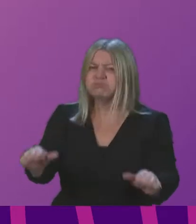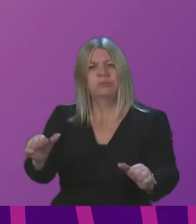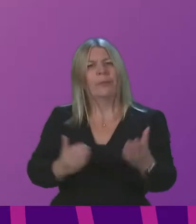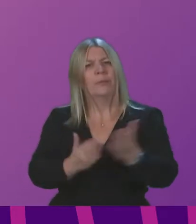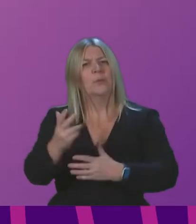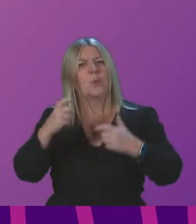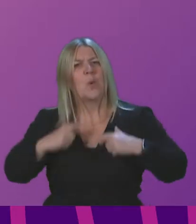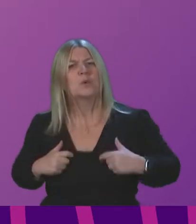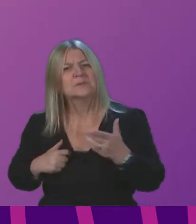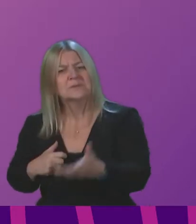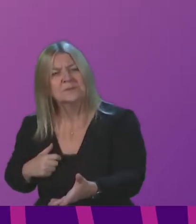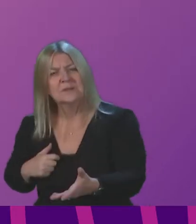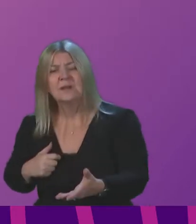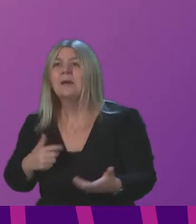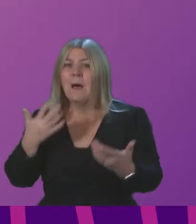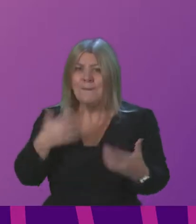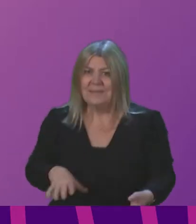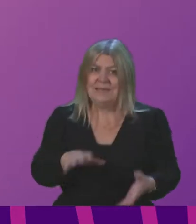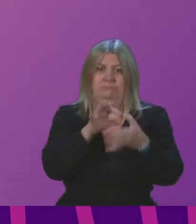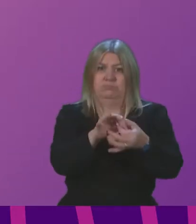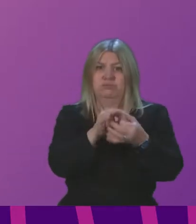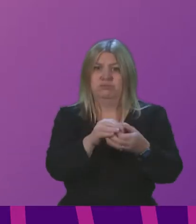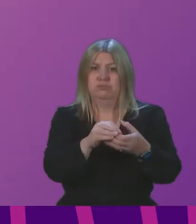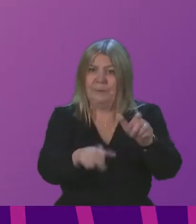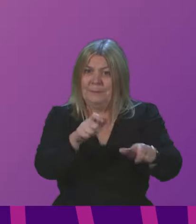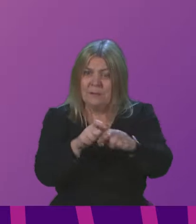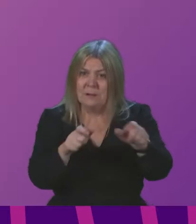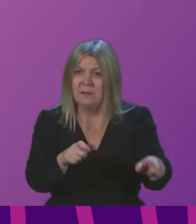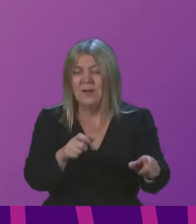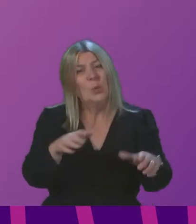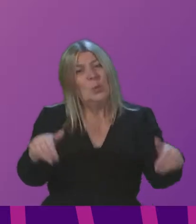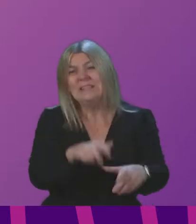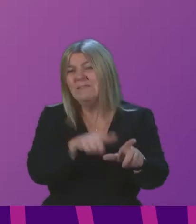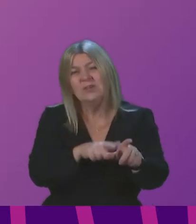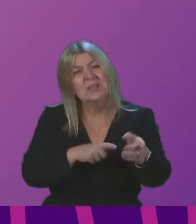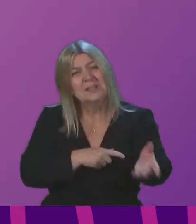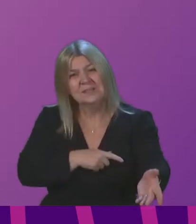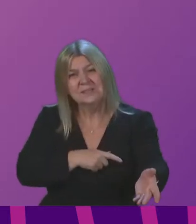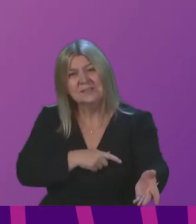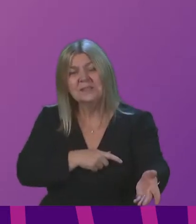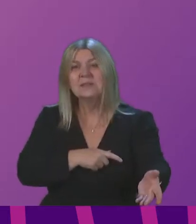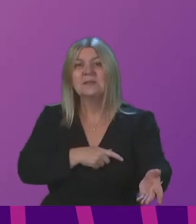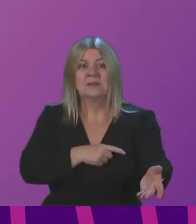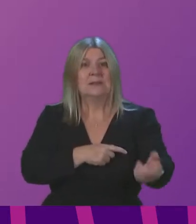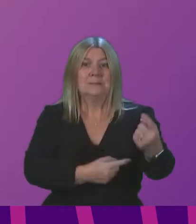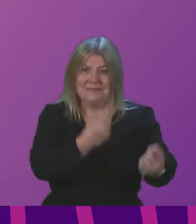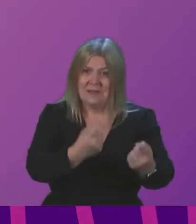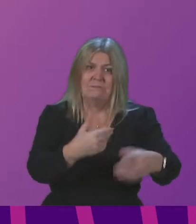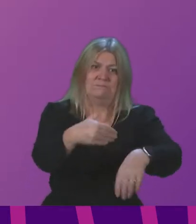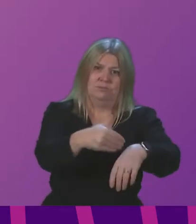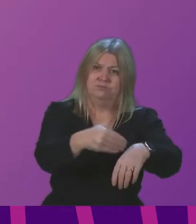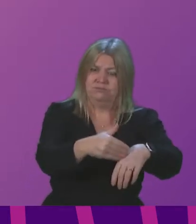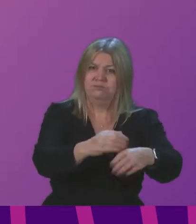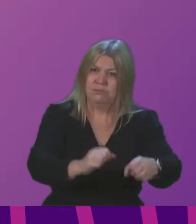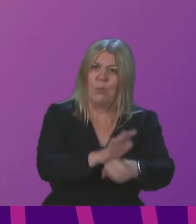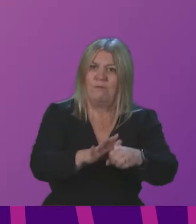lives I have dealt with constituents who have been waiting for years already and yes COVID has come to them as yet another barrier